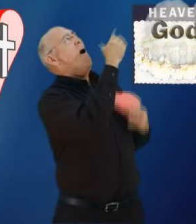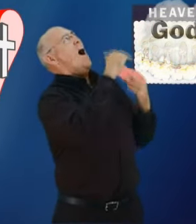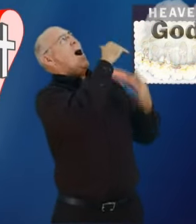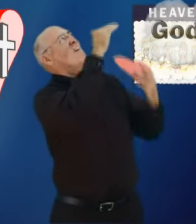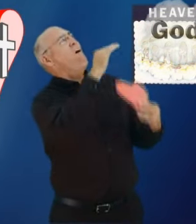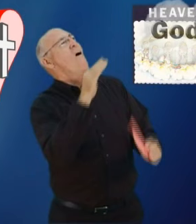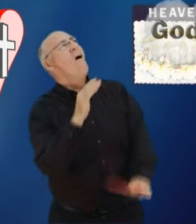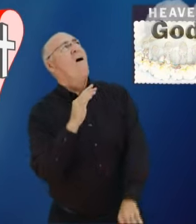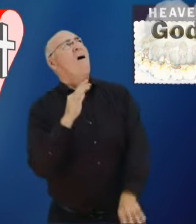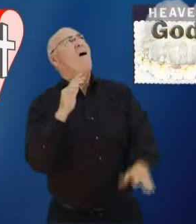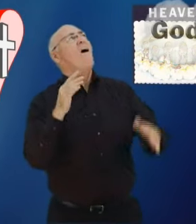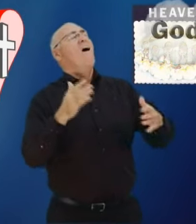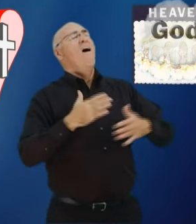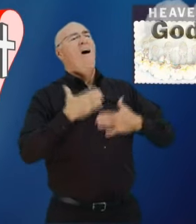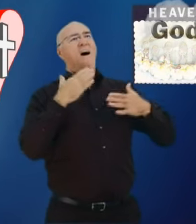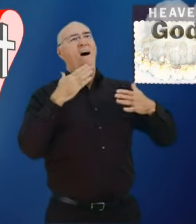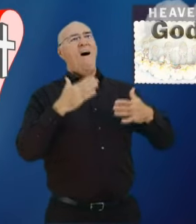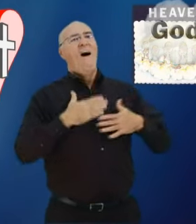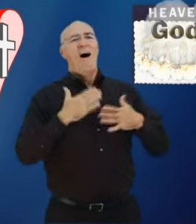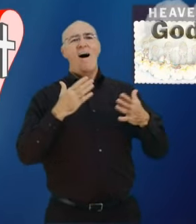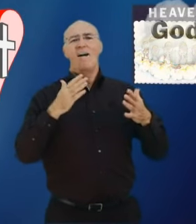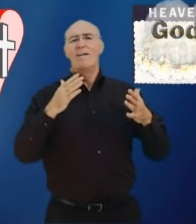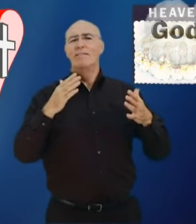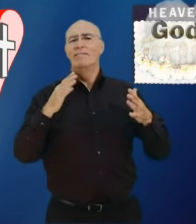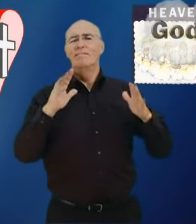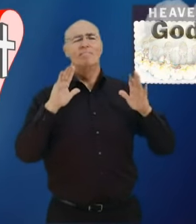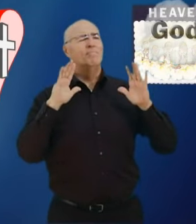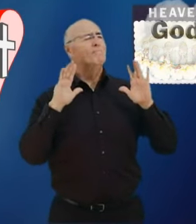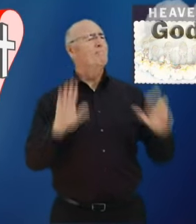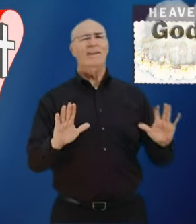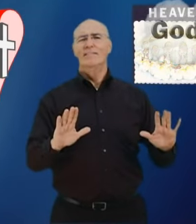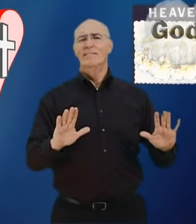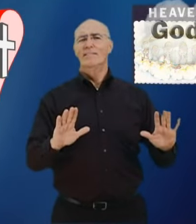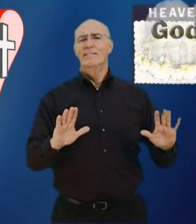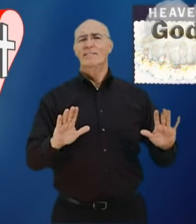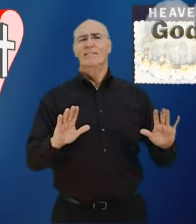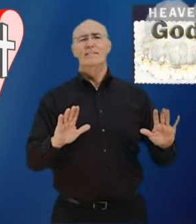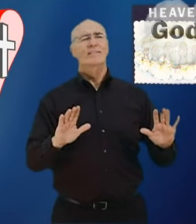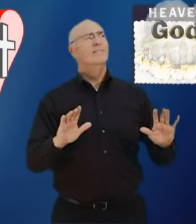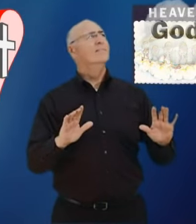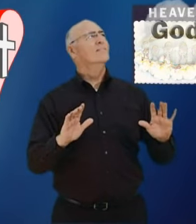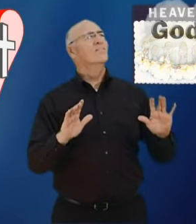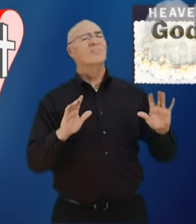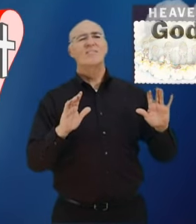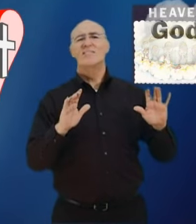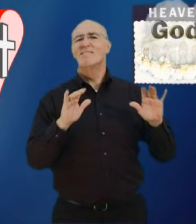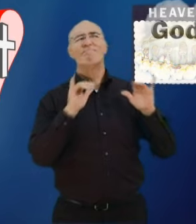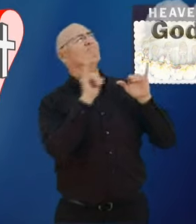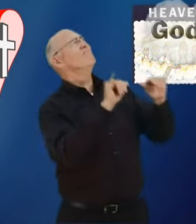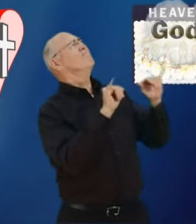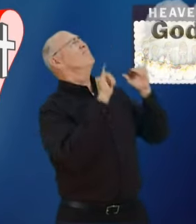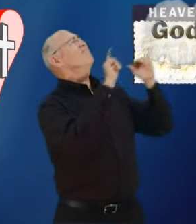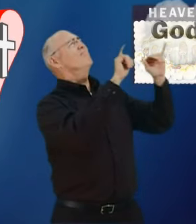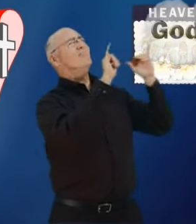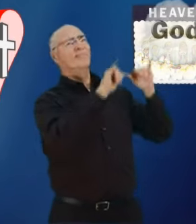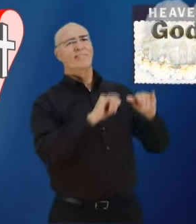Jesus and when you die you will go to heaven you will be happy that you decided